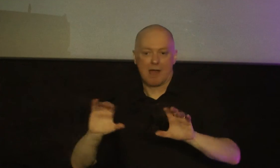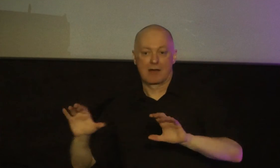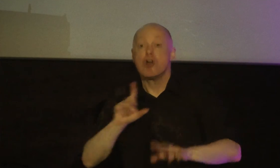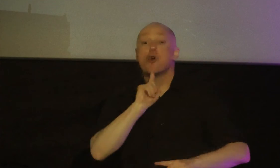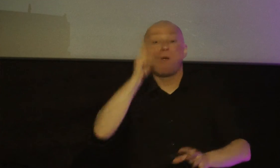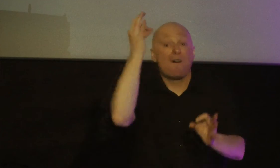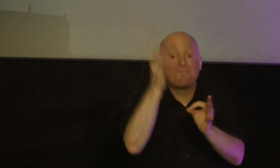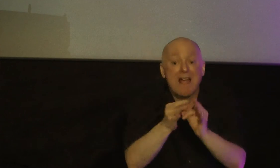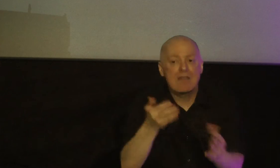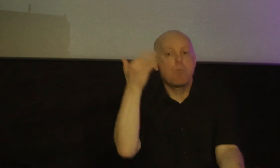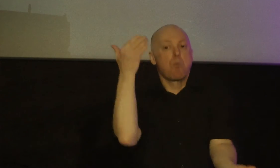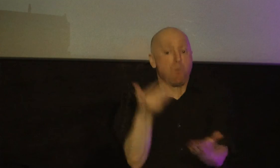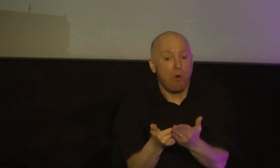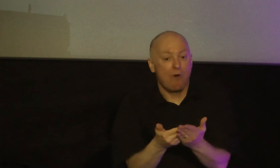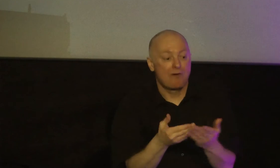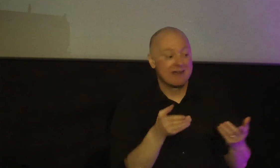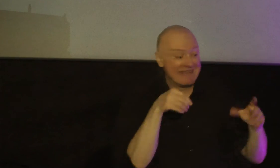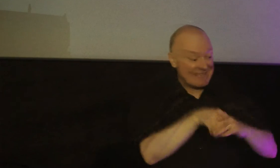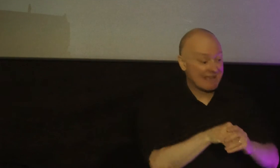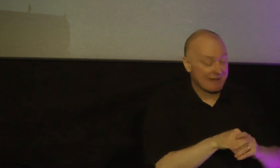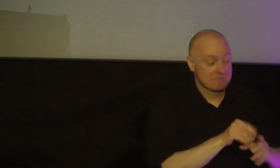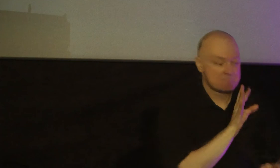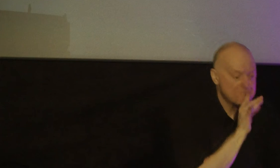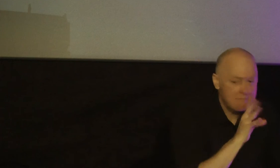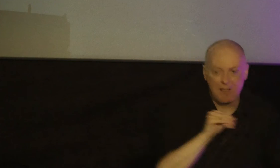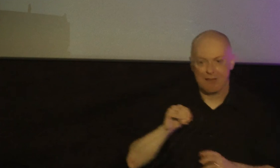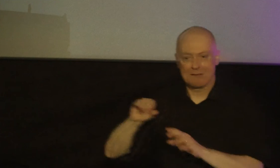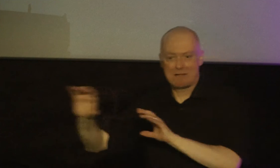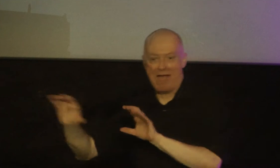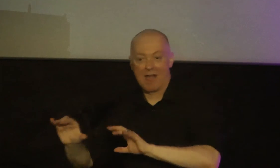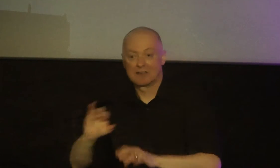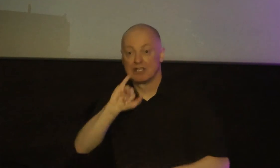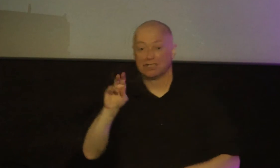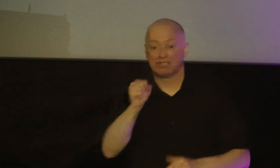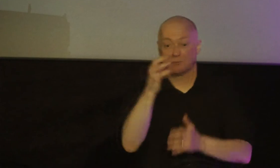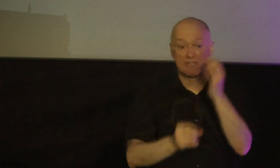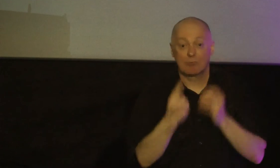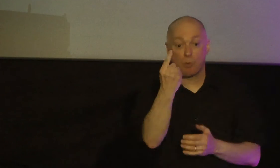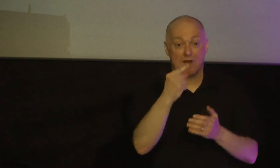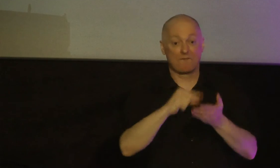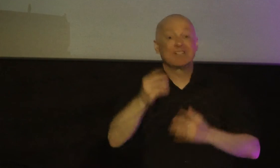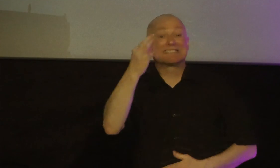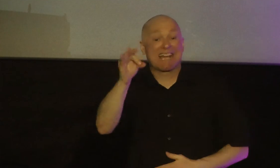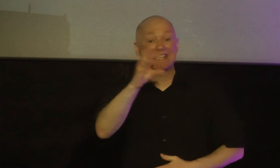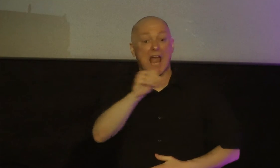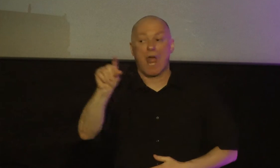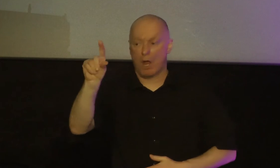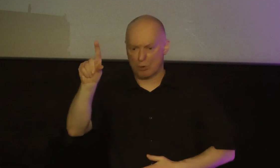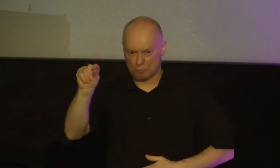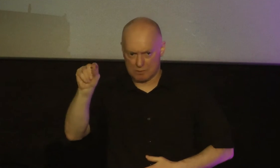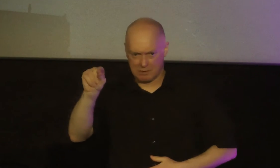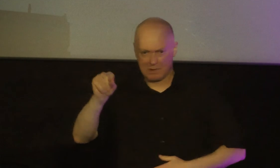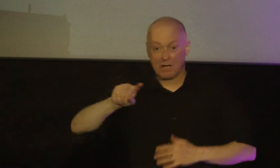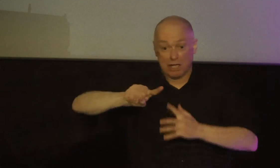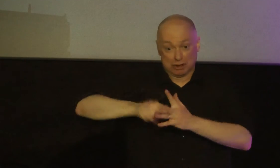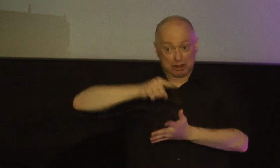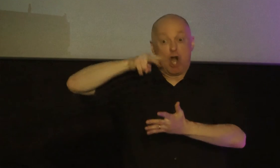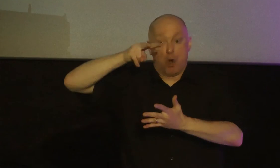faith when i speak and when i act james chapter 1 19 to 20 and this is what james